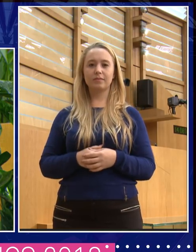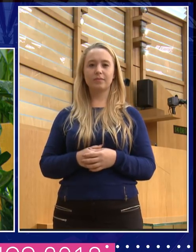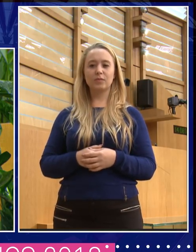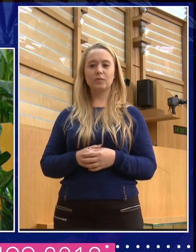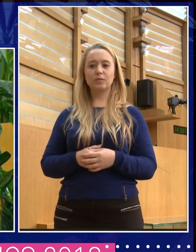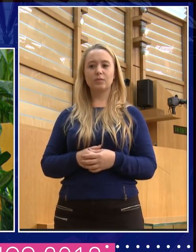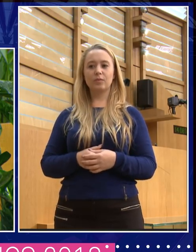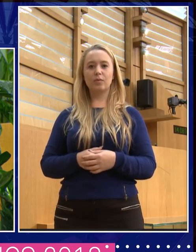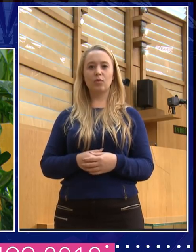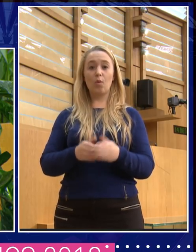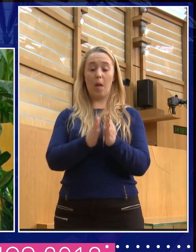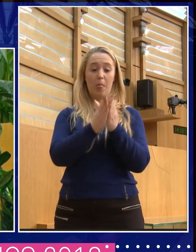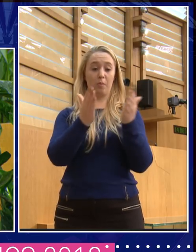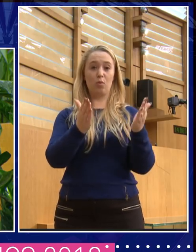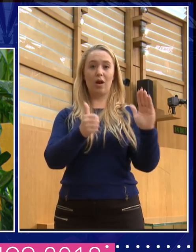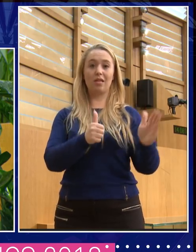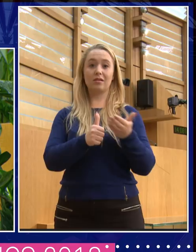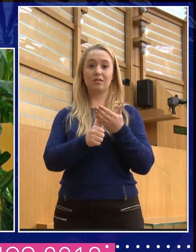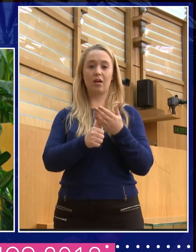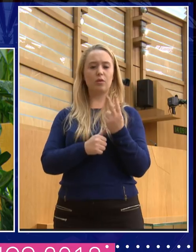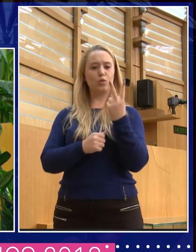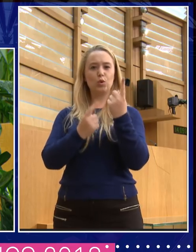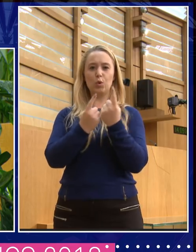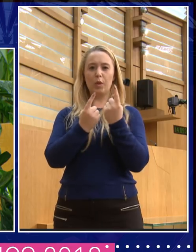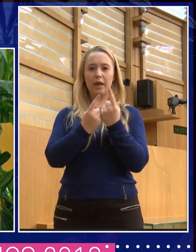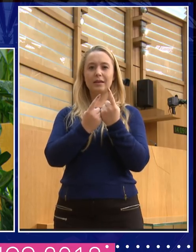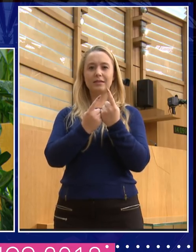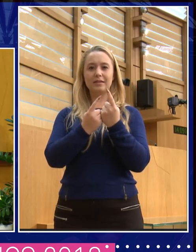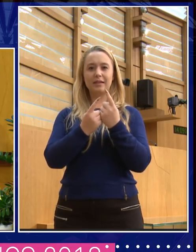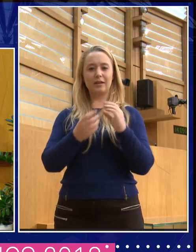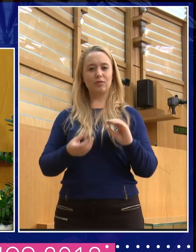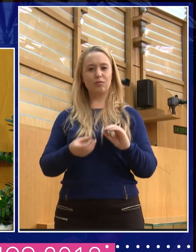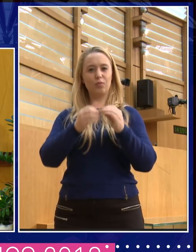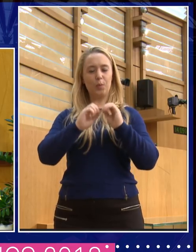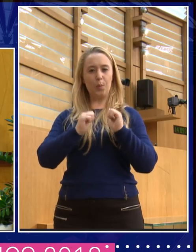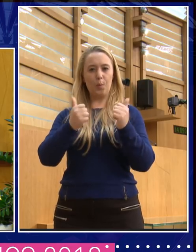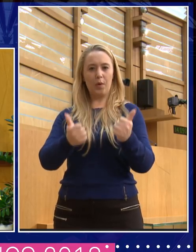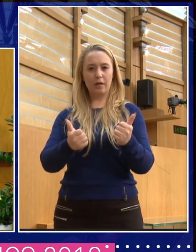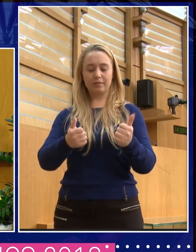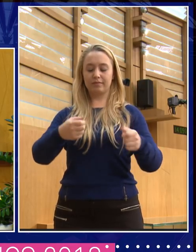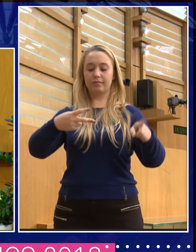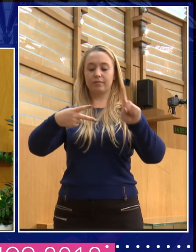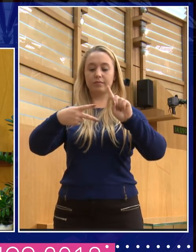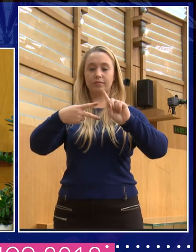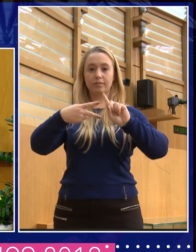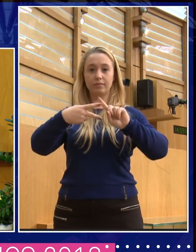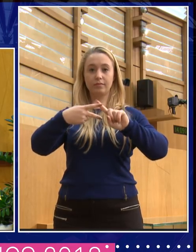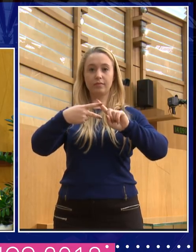at the very beginning of the book really came together for me. One was a little scene at the very beginning of Homer's Odyssey,